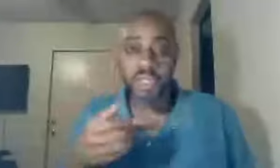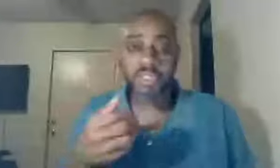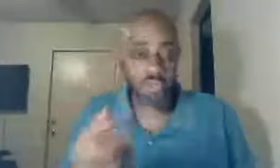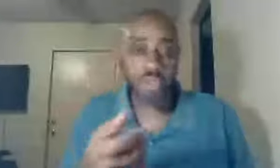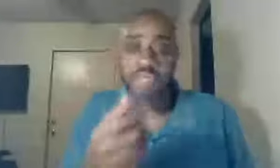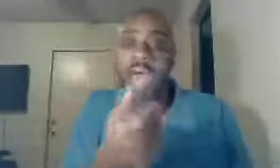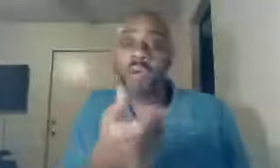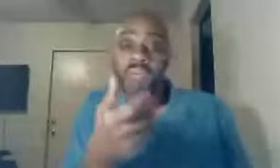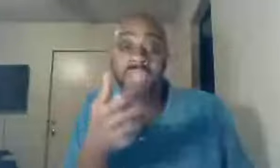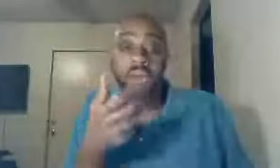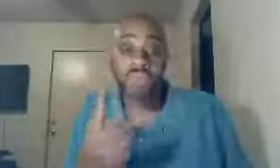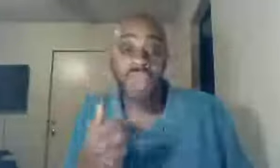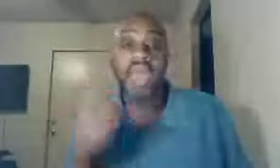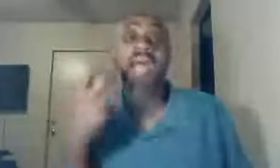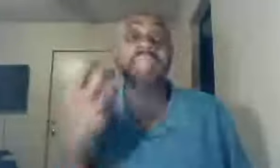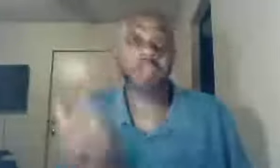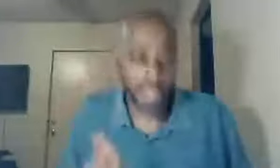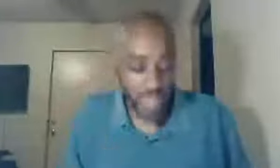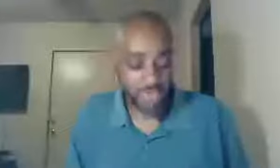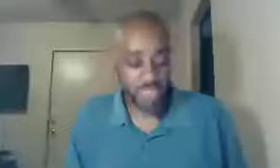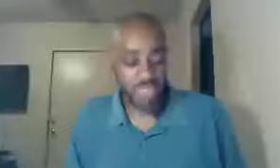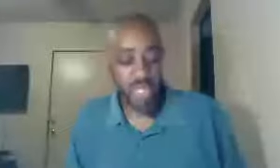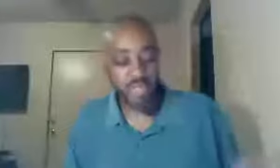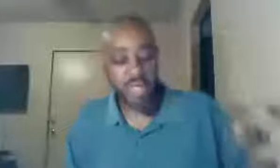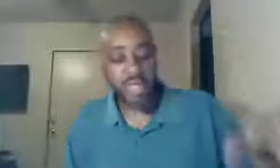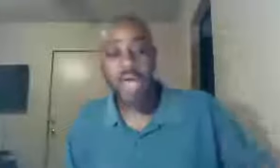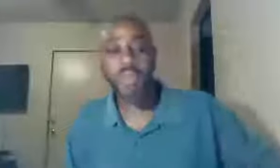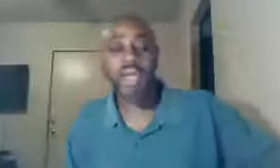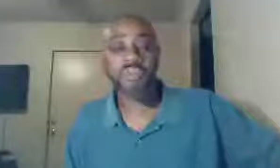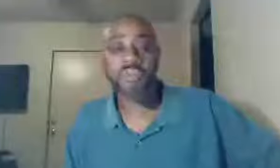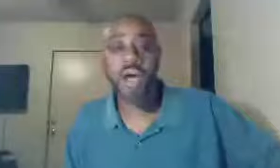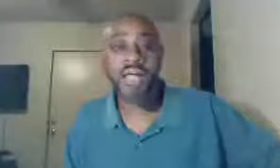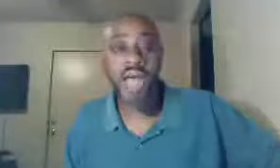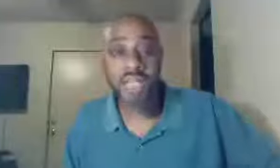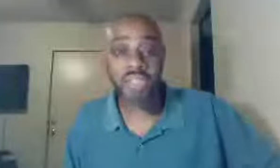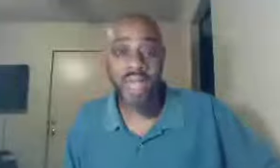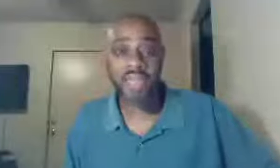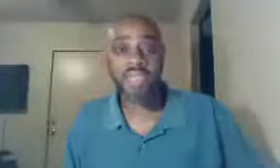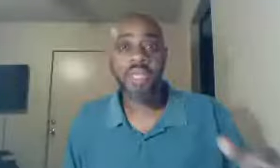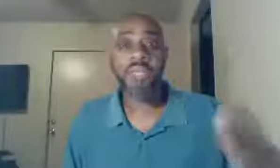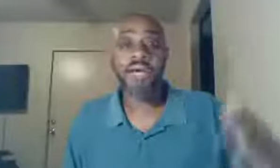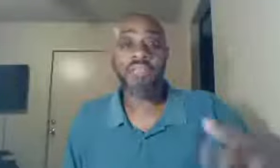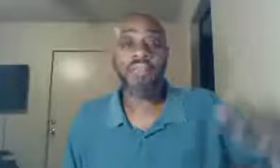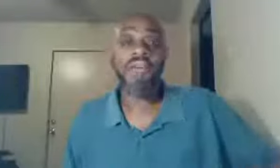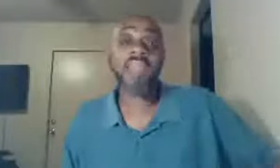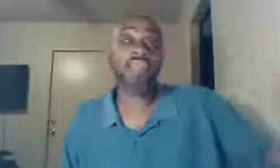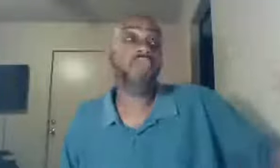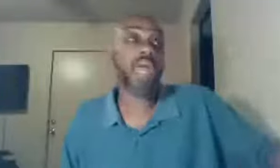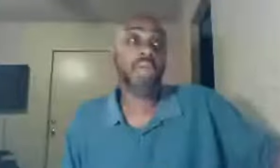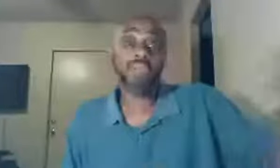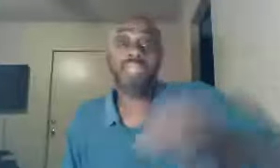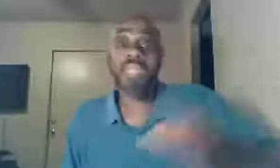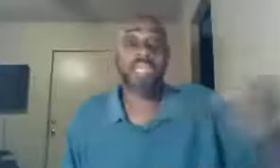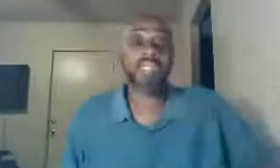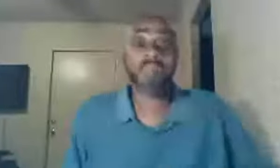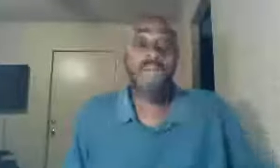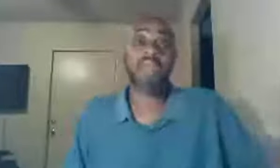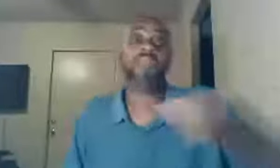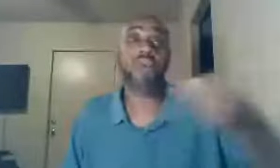so, so now we've dealt with that, I got something else to discuss, now we have to draw a contrast, because the fact that you were able to get in this back and forth,